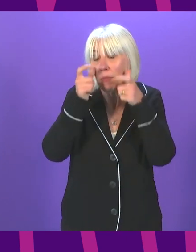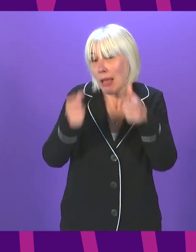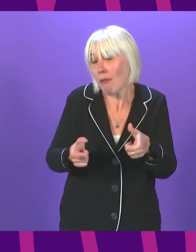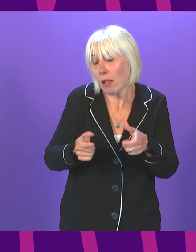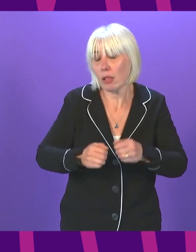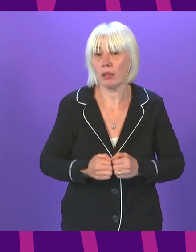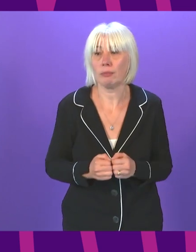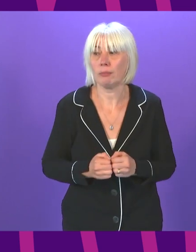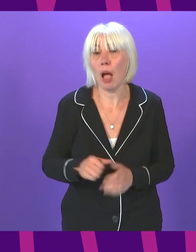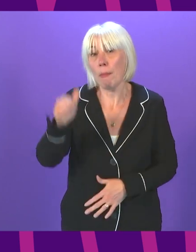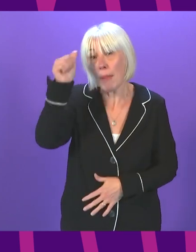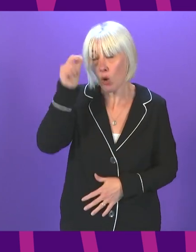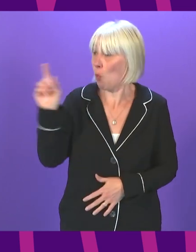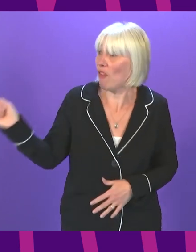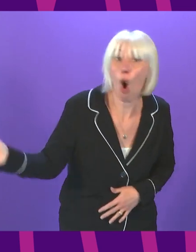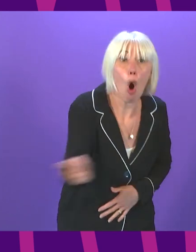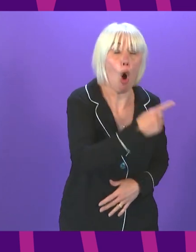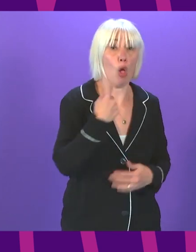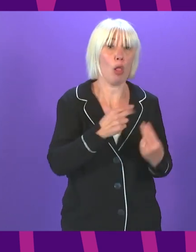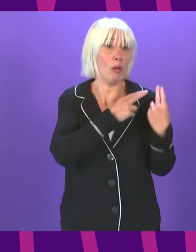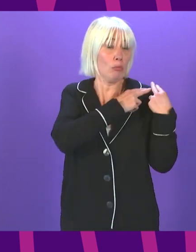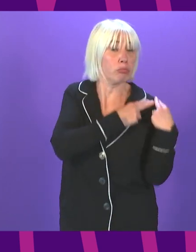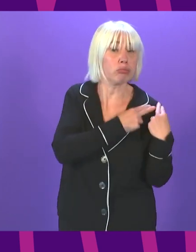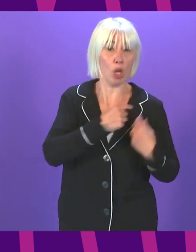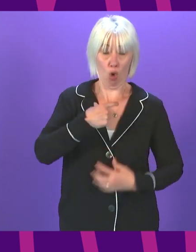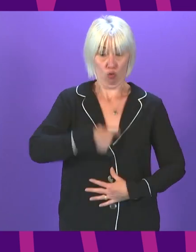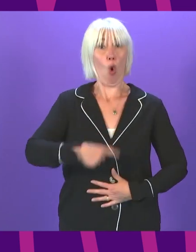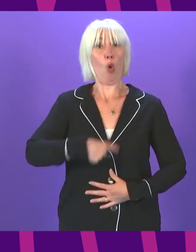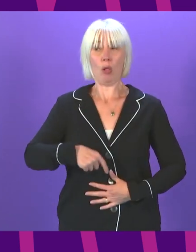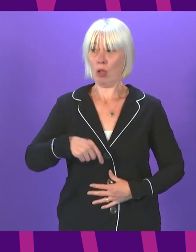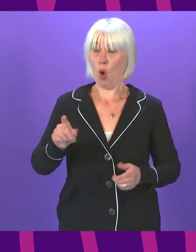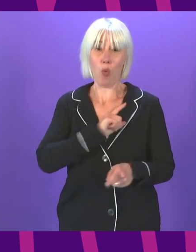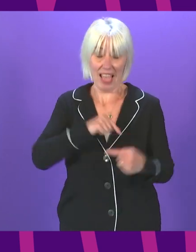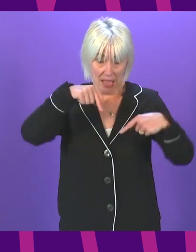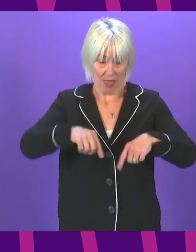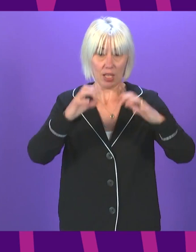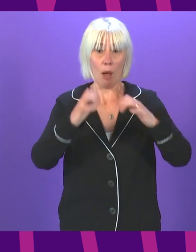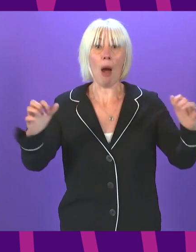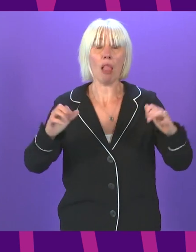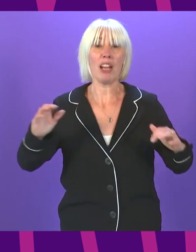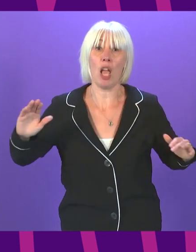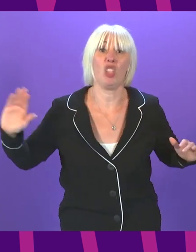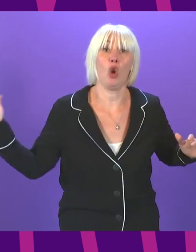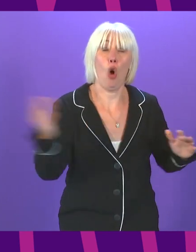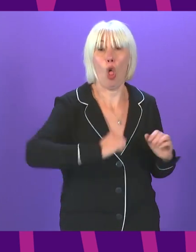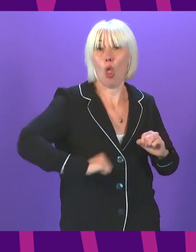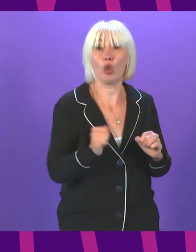know is, and we've all got a part to play here, and particularly because this parliament is the collective leadership of Scotland, of coming together